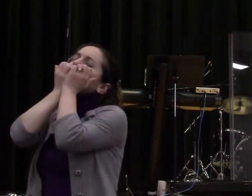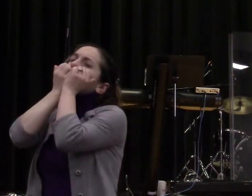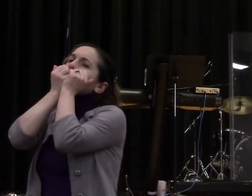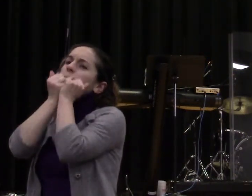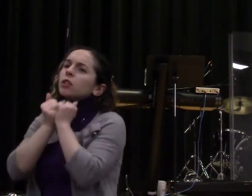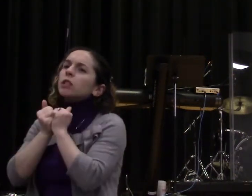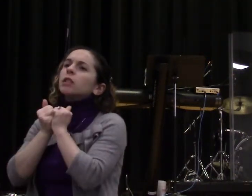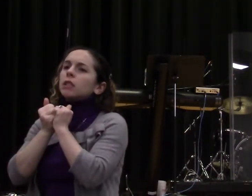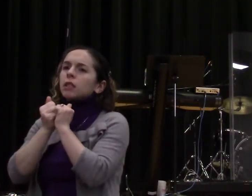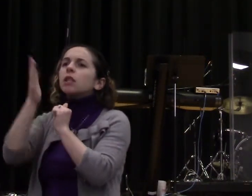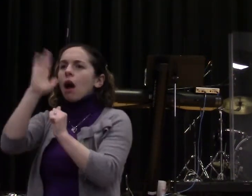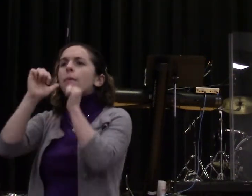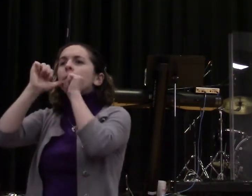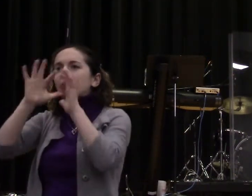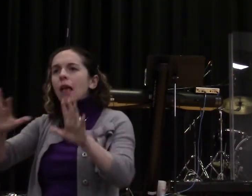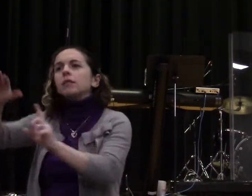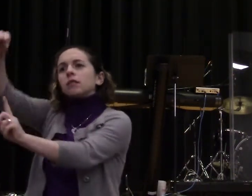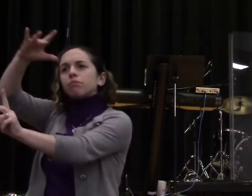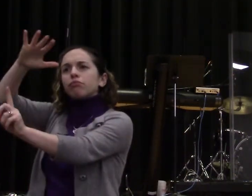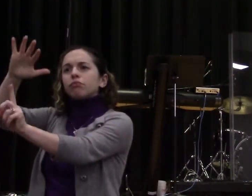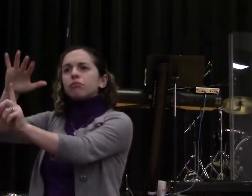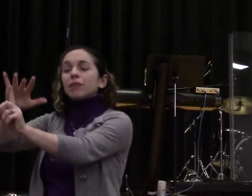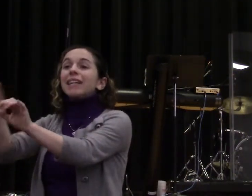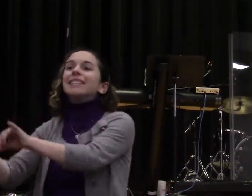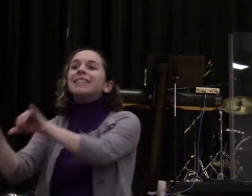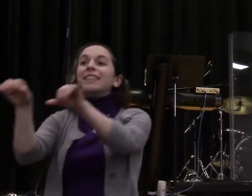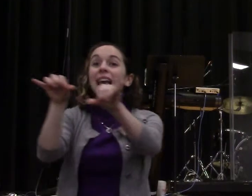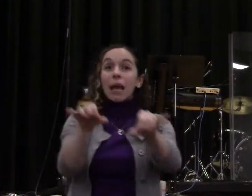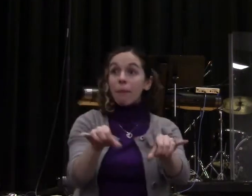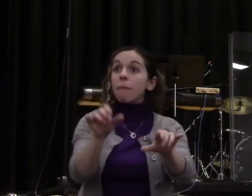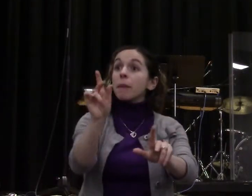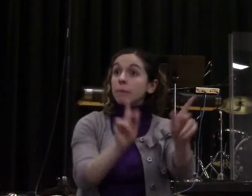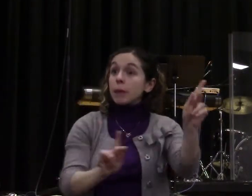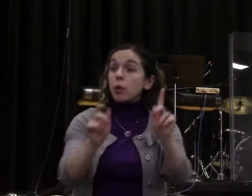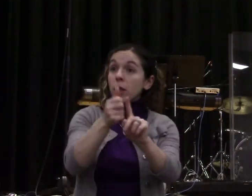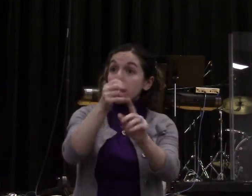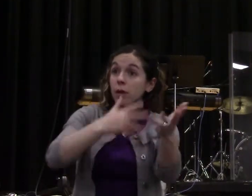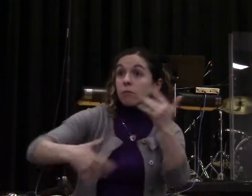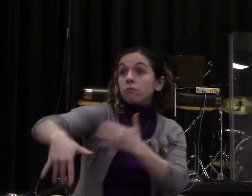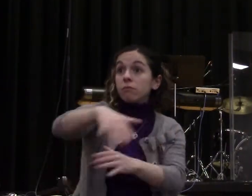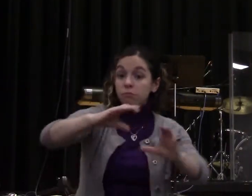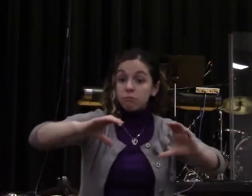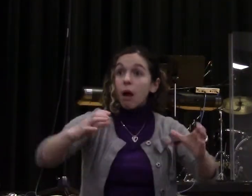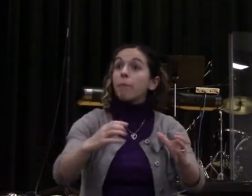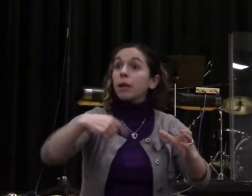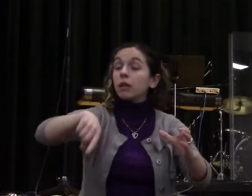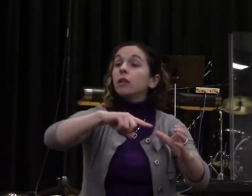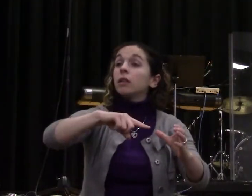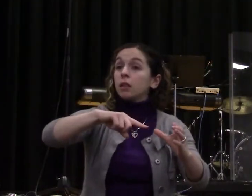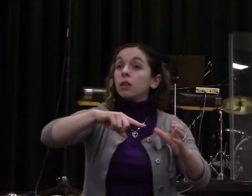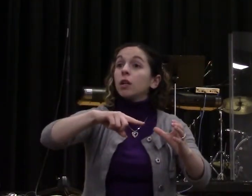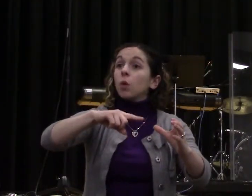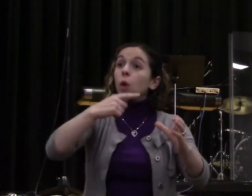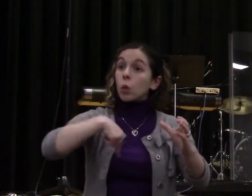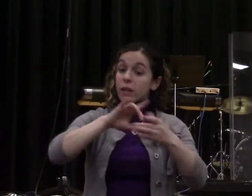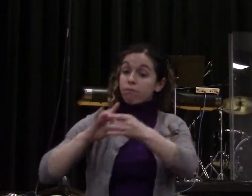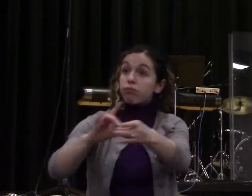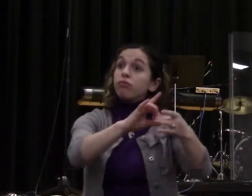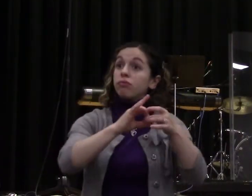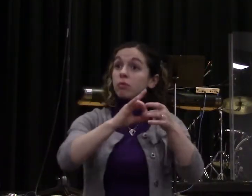stately picture. Bill, will you stand up? Come on, everybody look at that. Now that's a beard. Carl, eat your heart out. Okay? Now